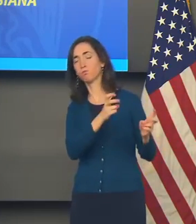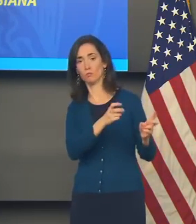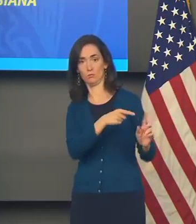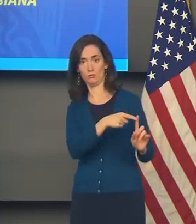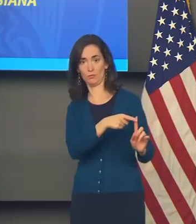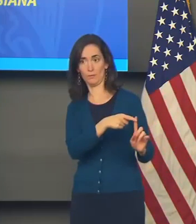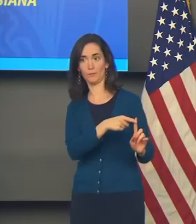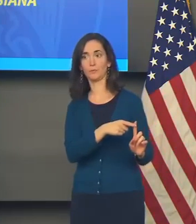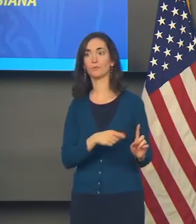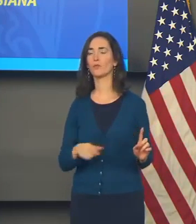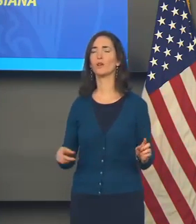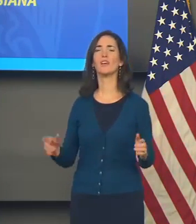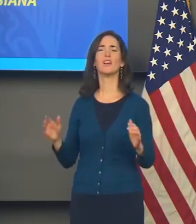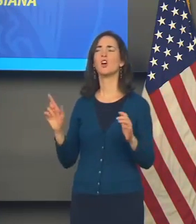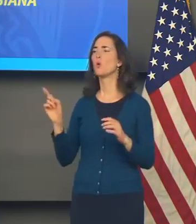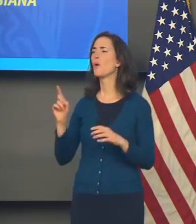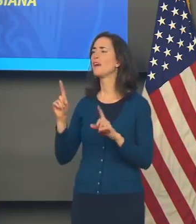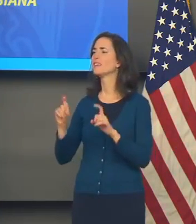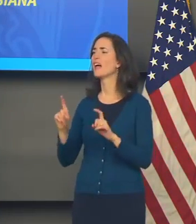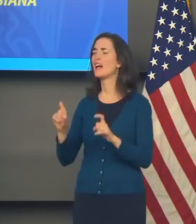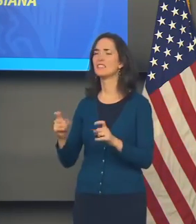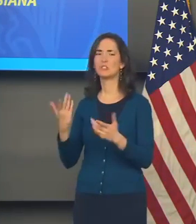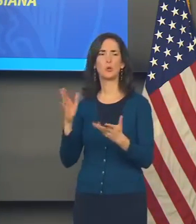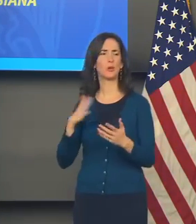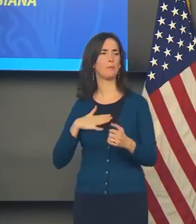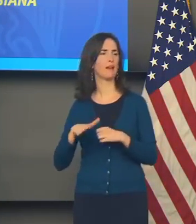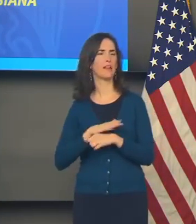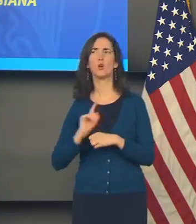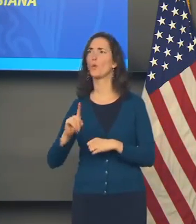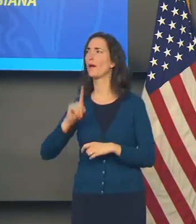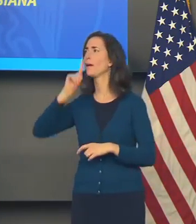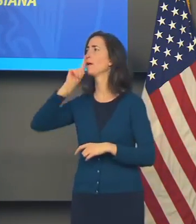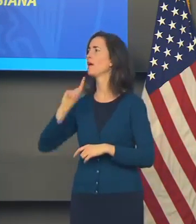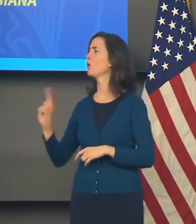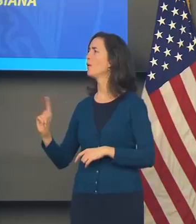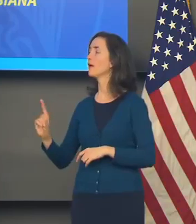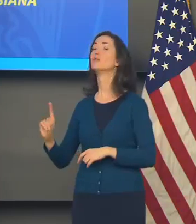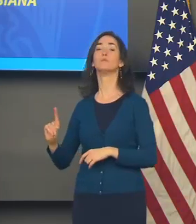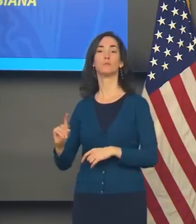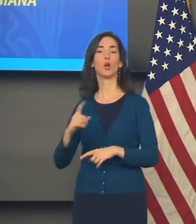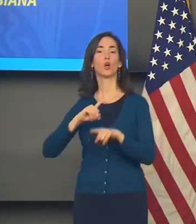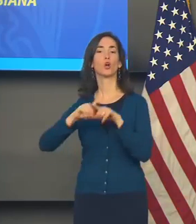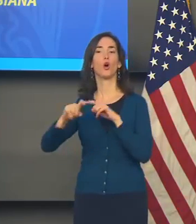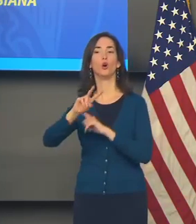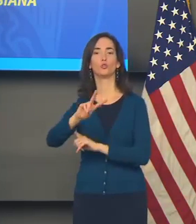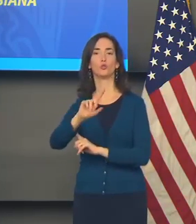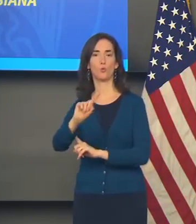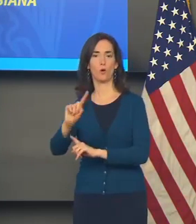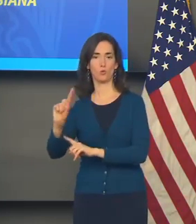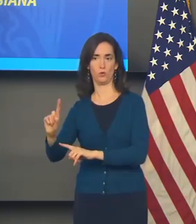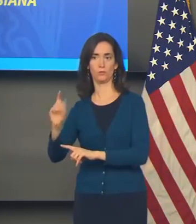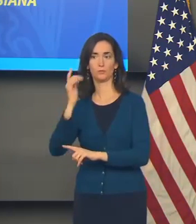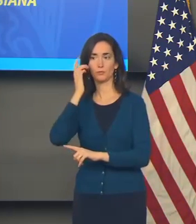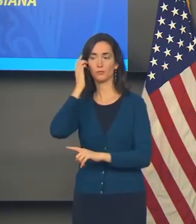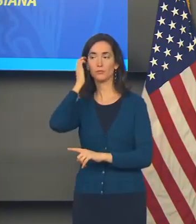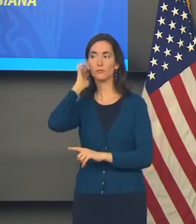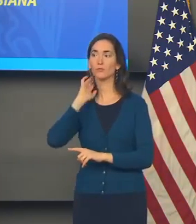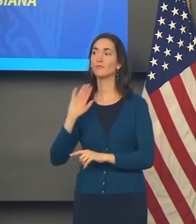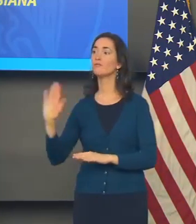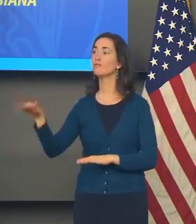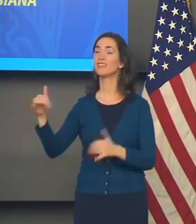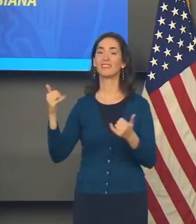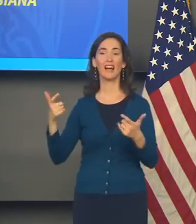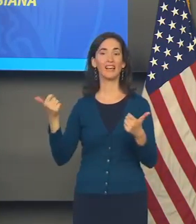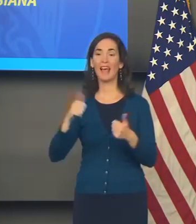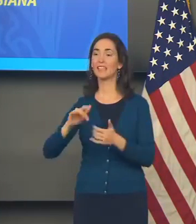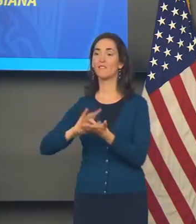do not know the best place to get tested in your area, call 2-1-1. I'll tell you, almost any large commercial chain pharmacy